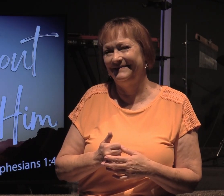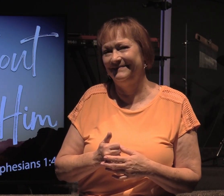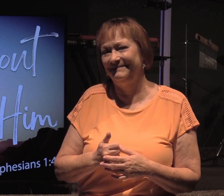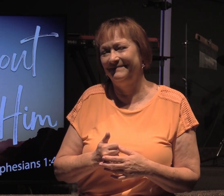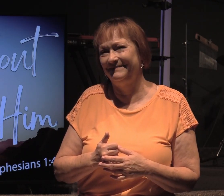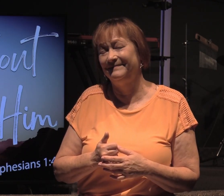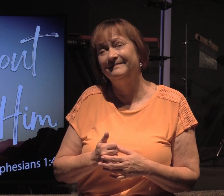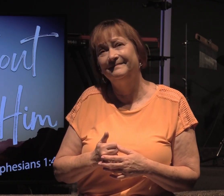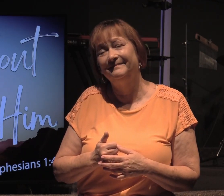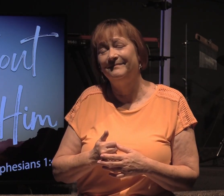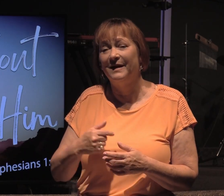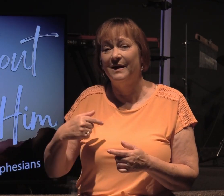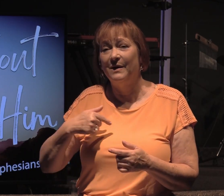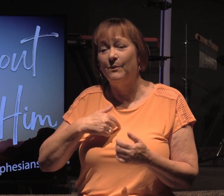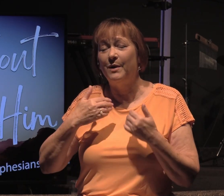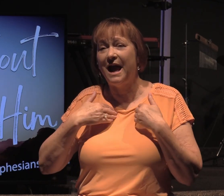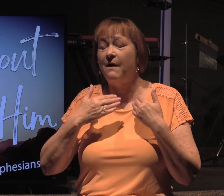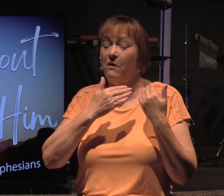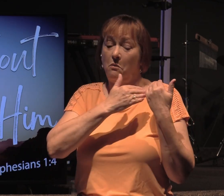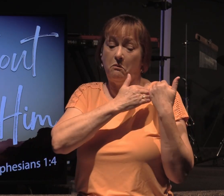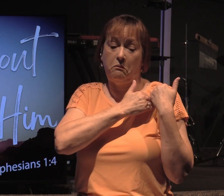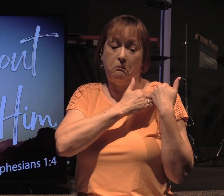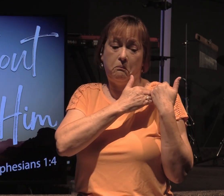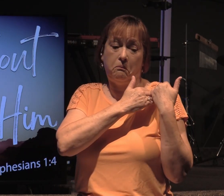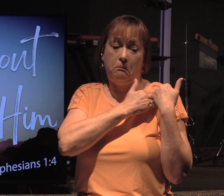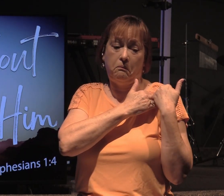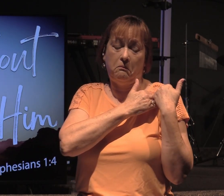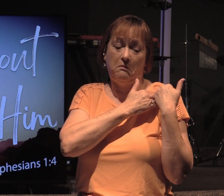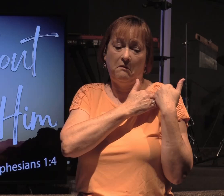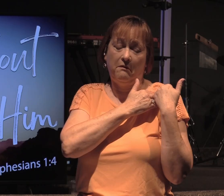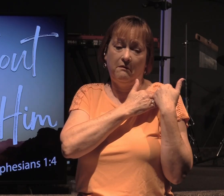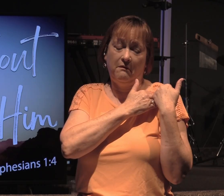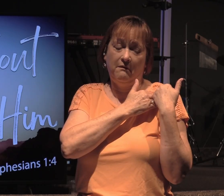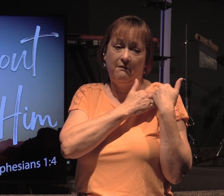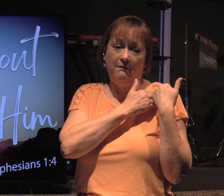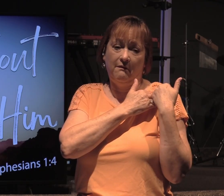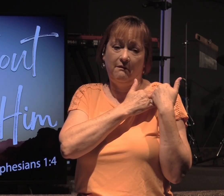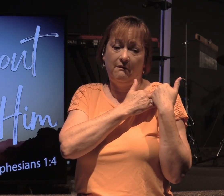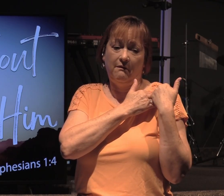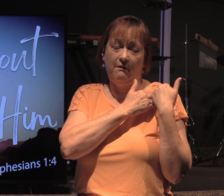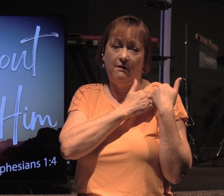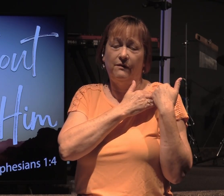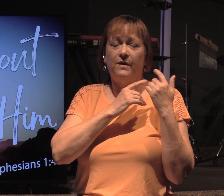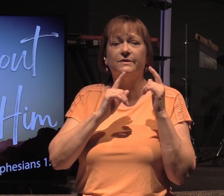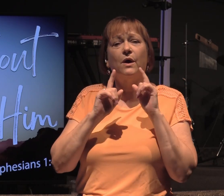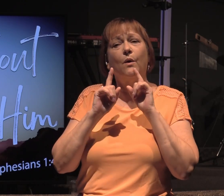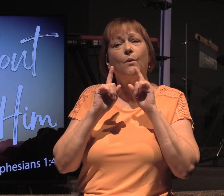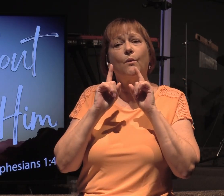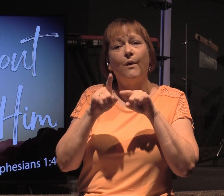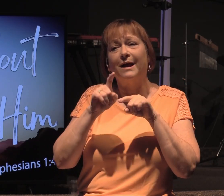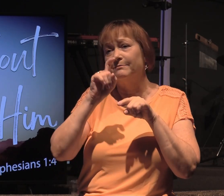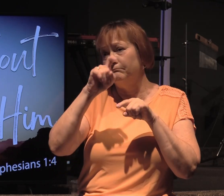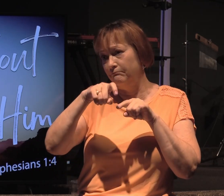we have a responsibility. There's a reaction